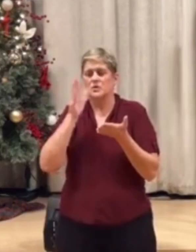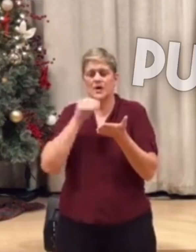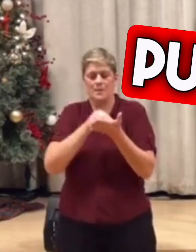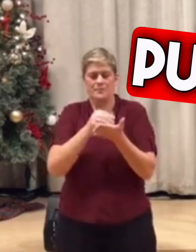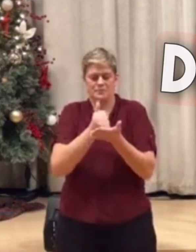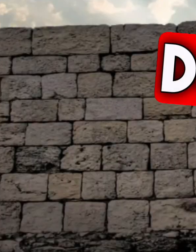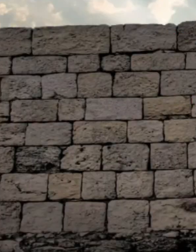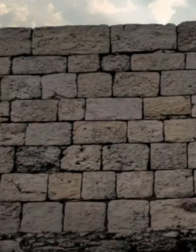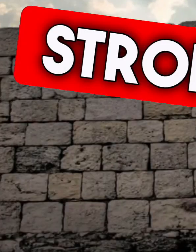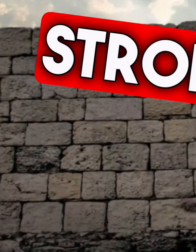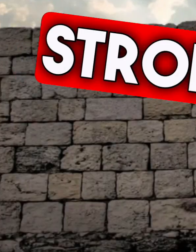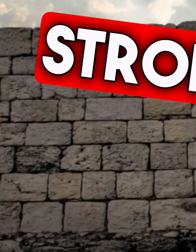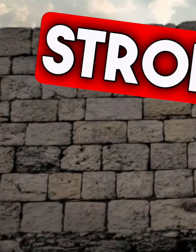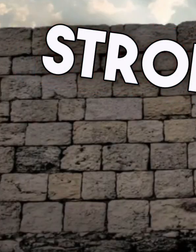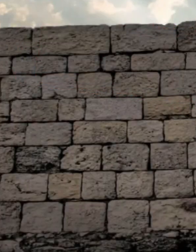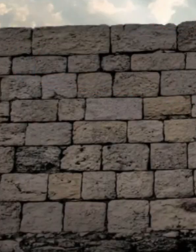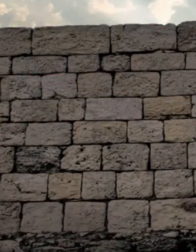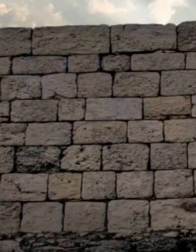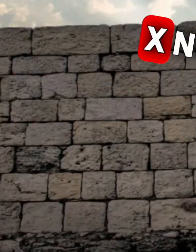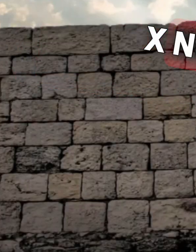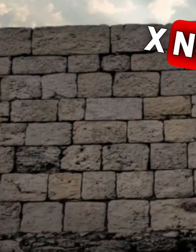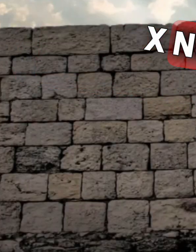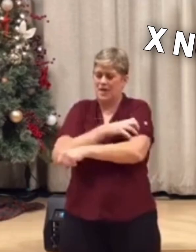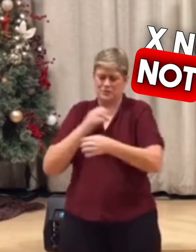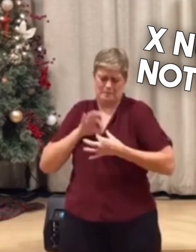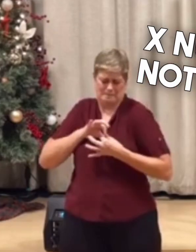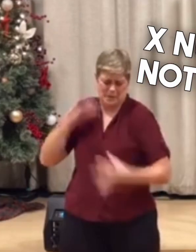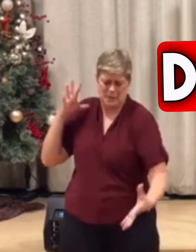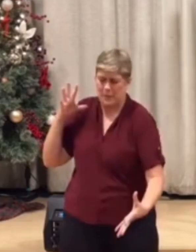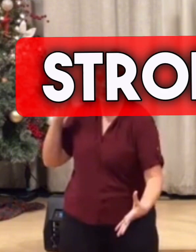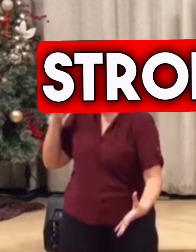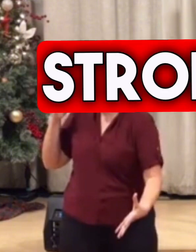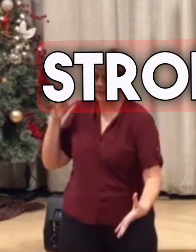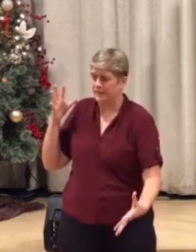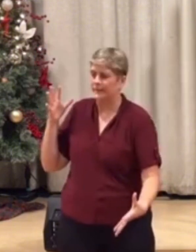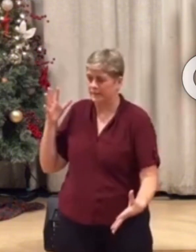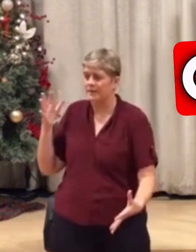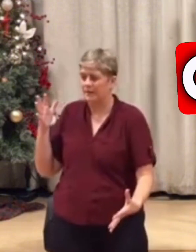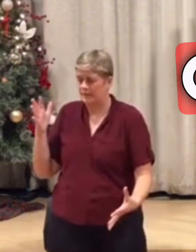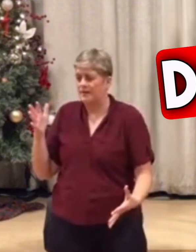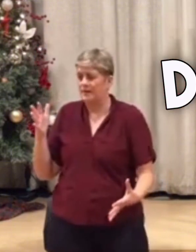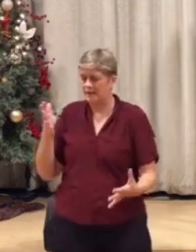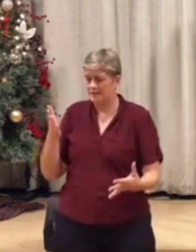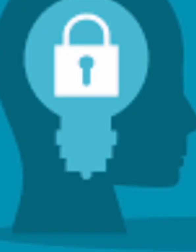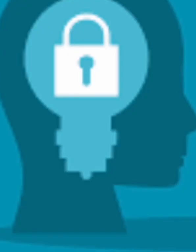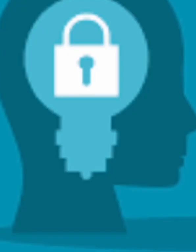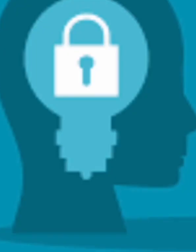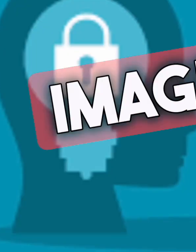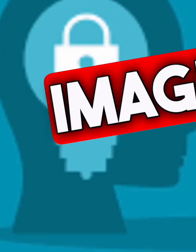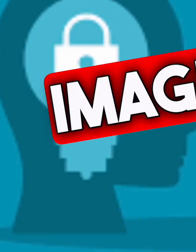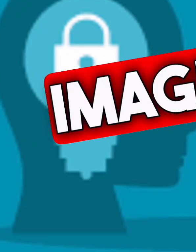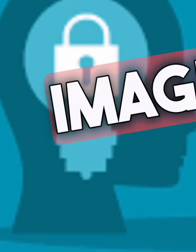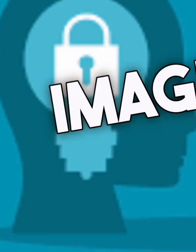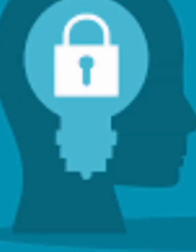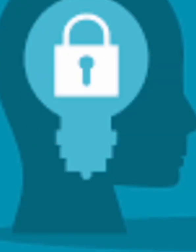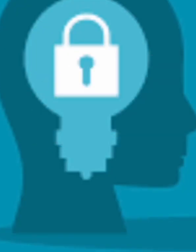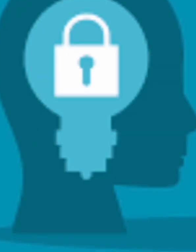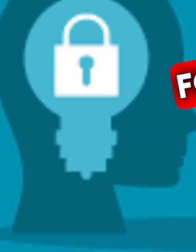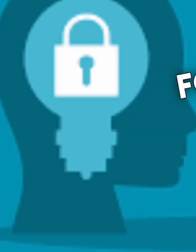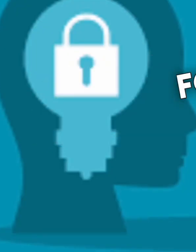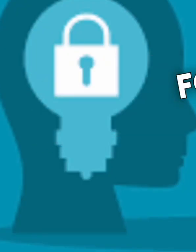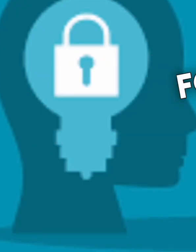mighty to the pulling down of strongholds. Next, number two, not only tear down the strongholds, but cast down imaginations.